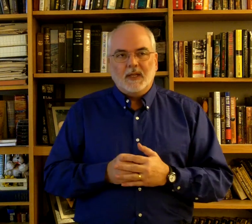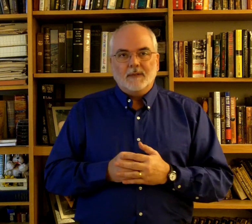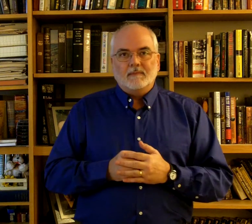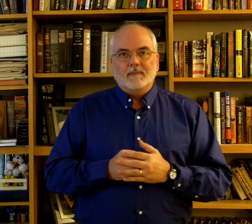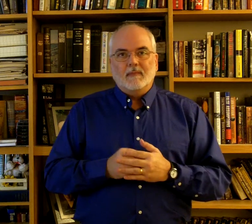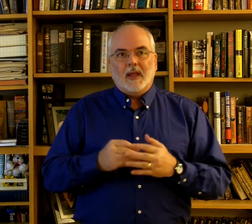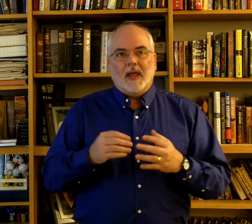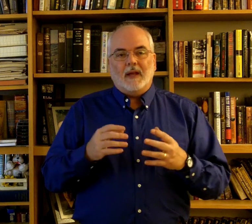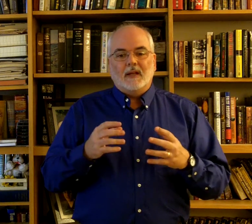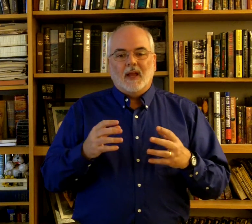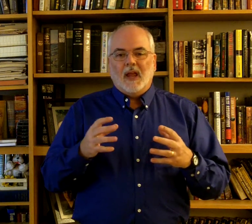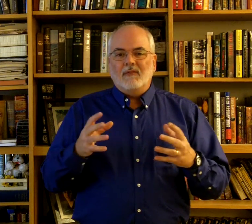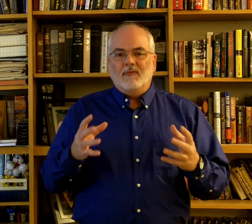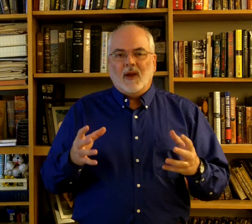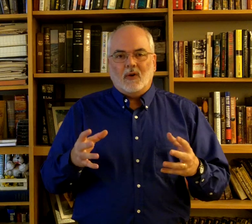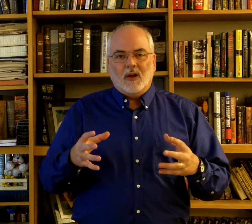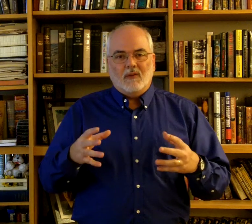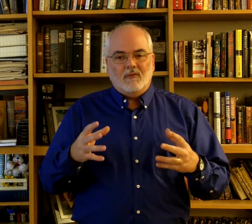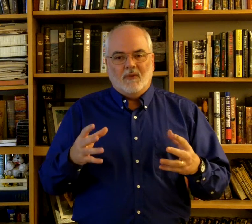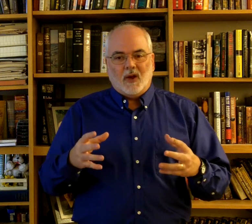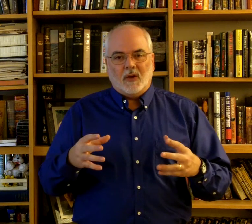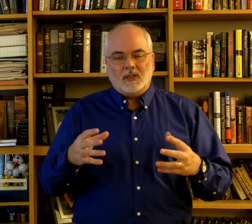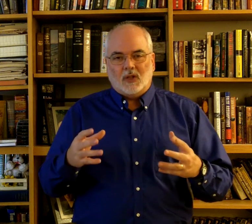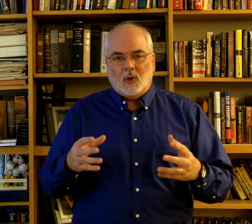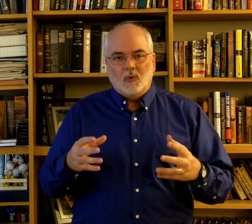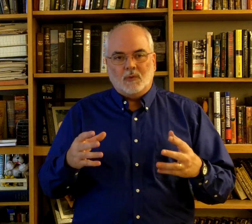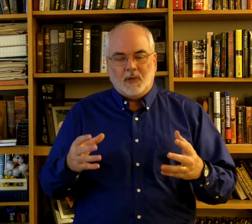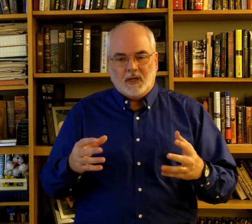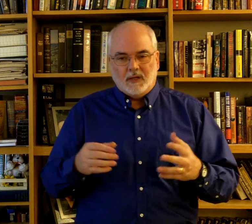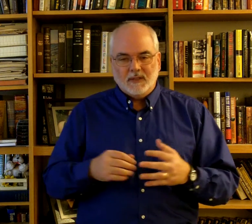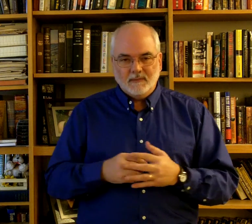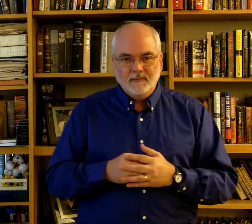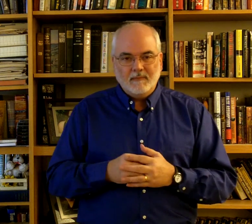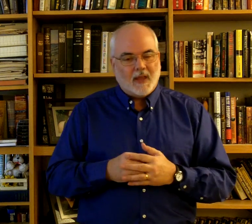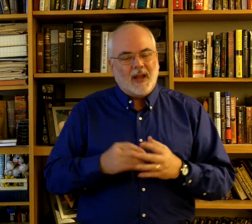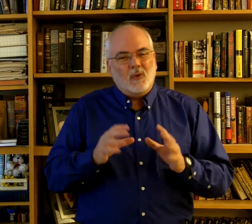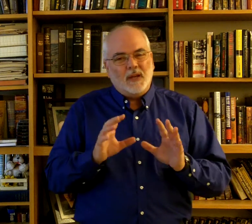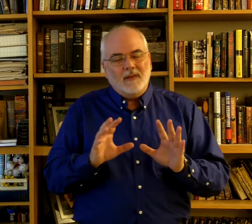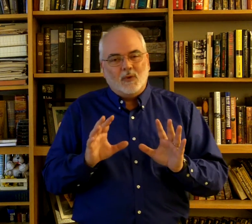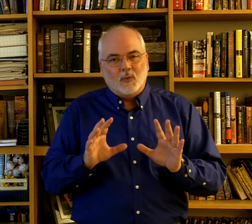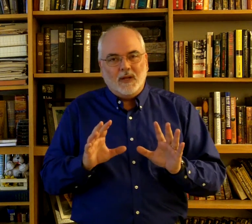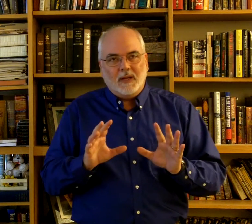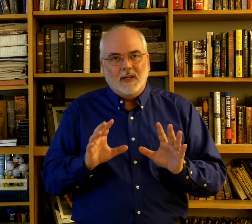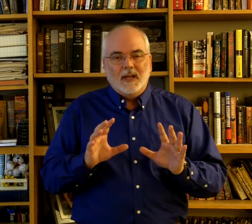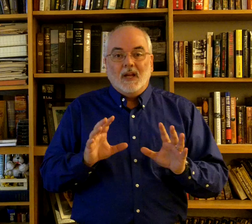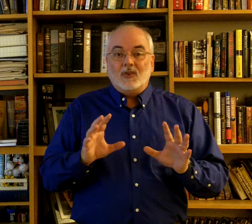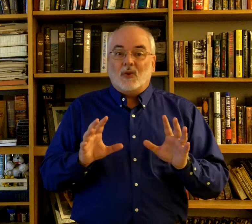at a very, very slow speed. I don't even really try